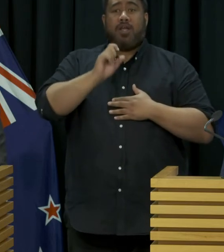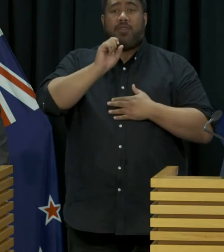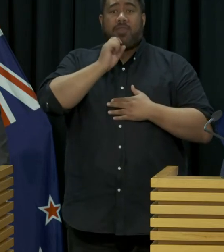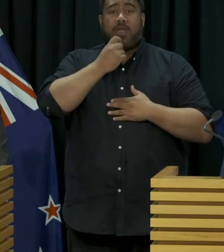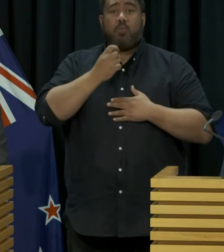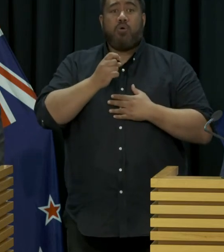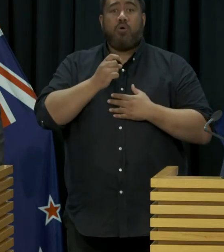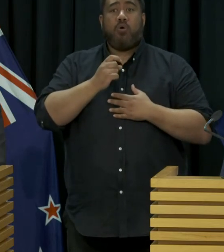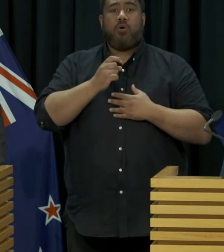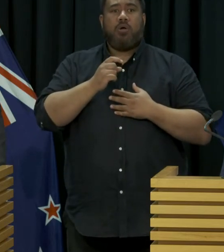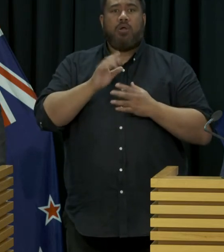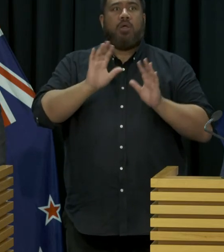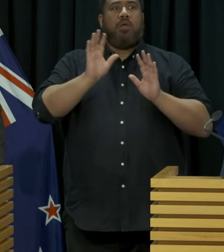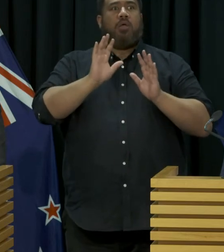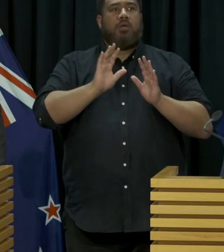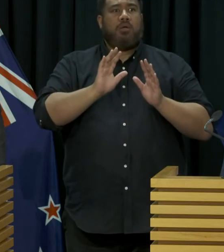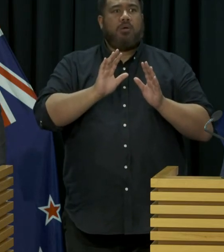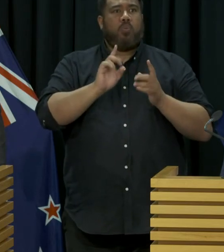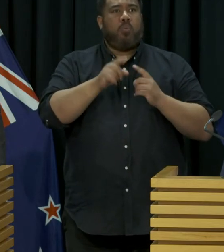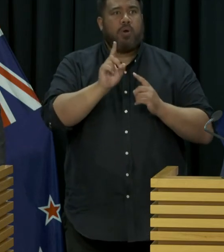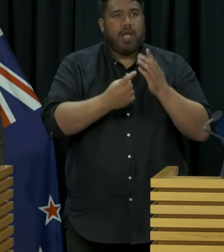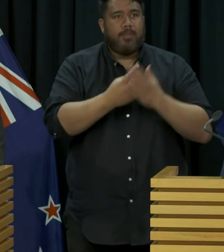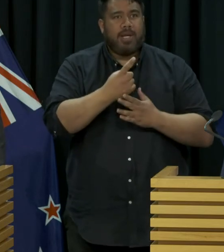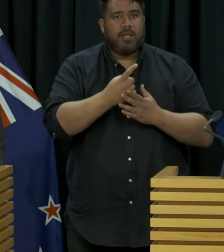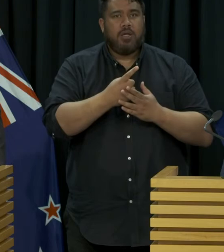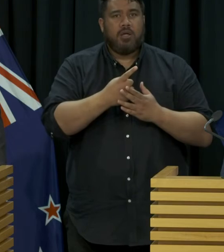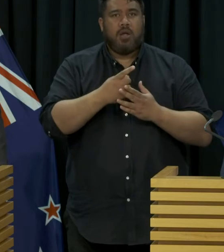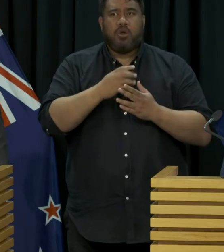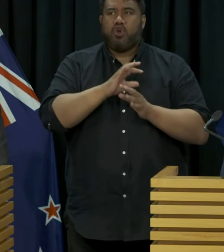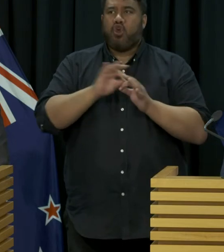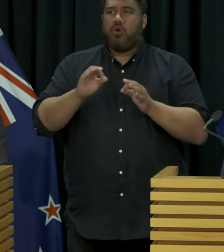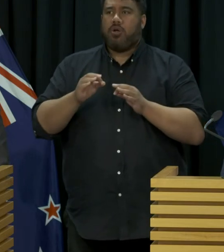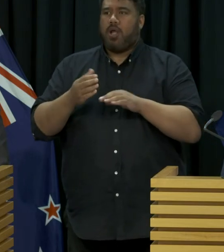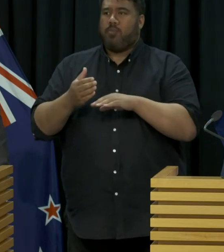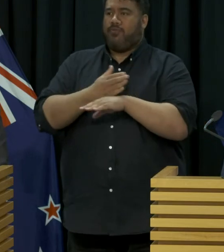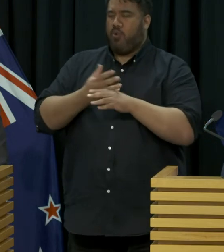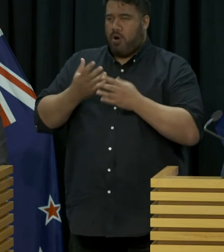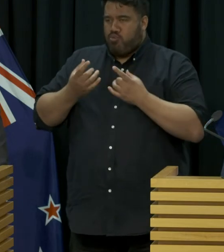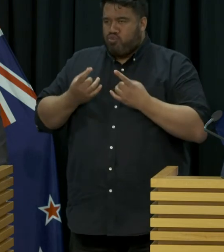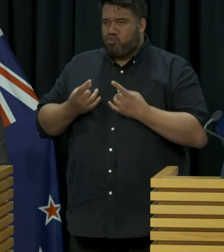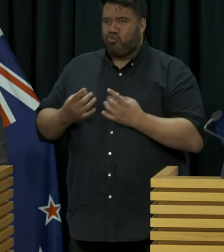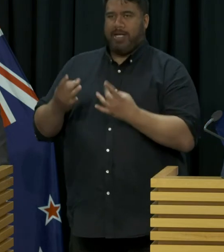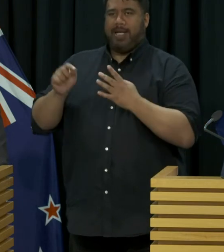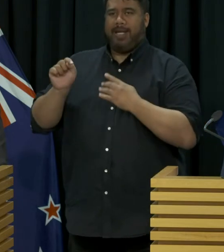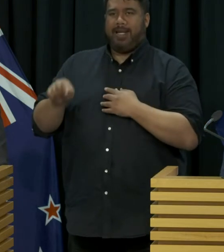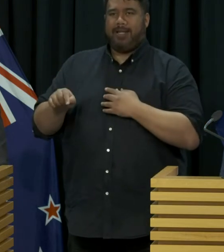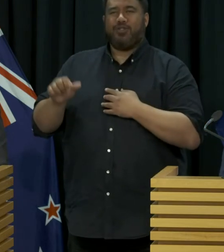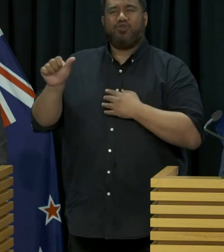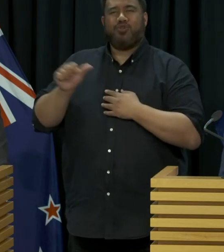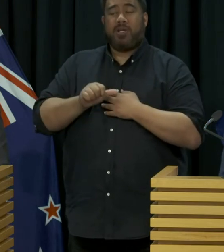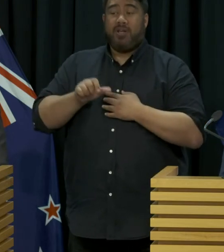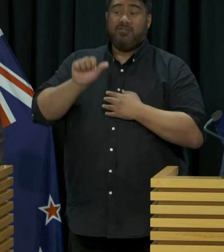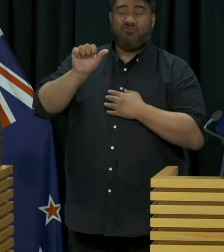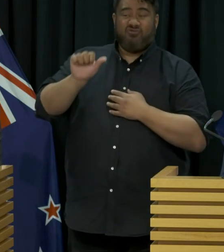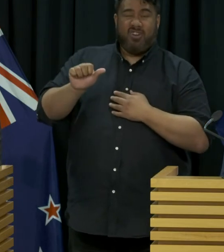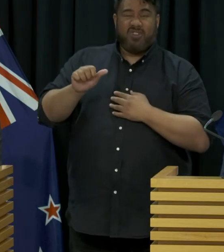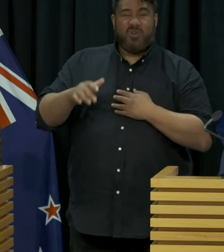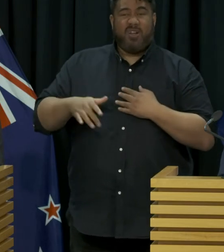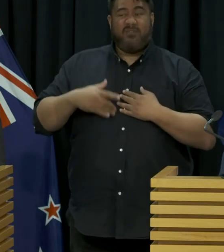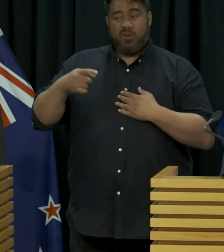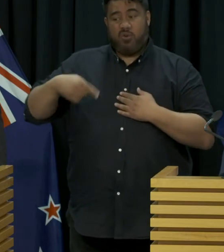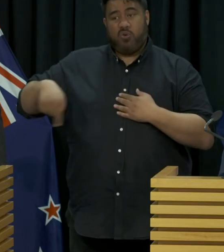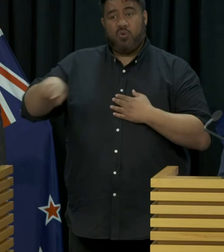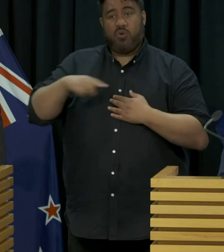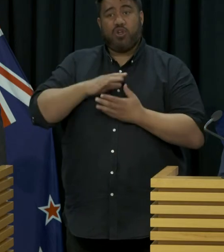prepares and I think that's probably a fair analysis of where we're at at the moment and my message to everybody is the more we prepare